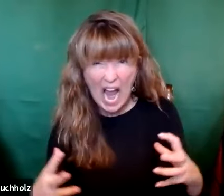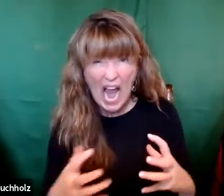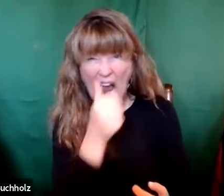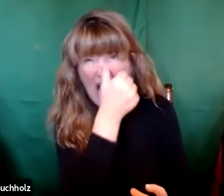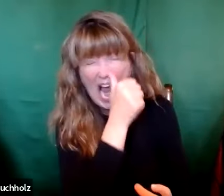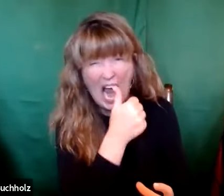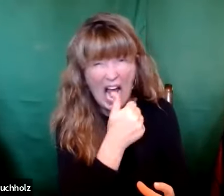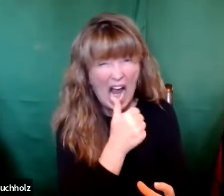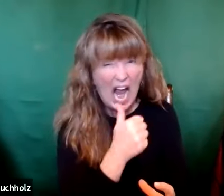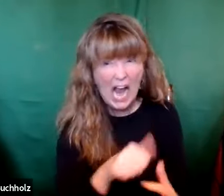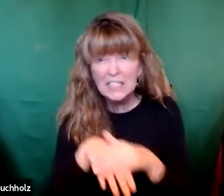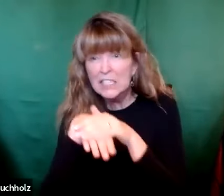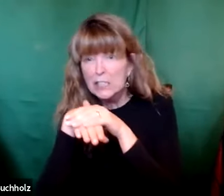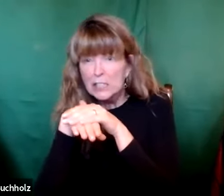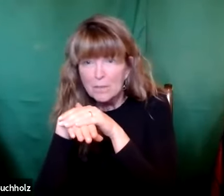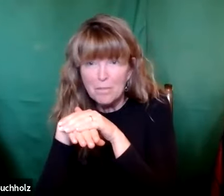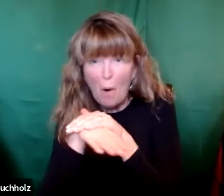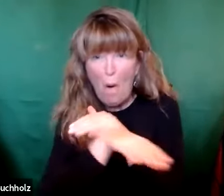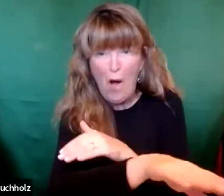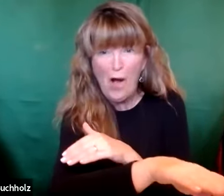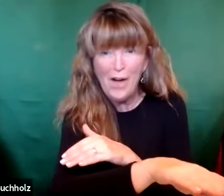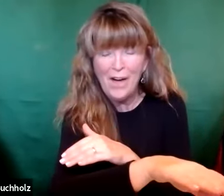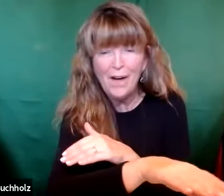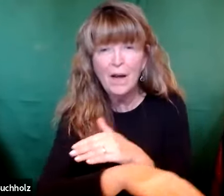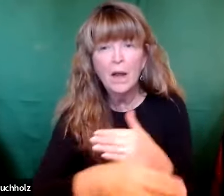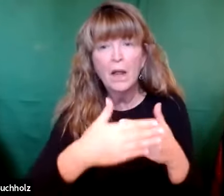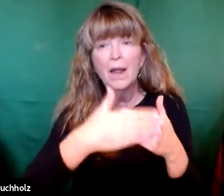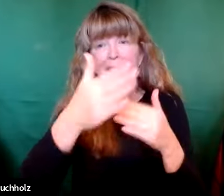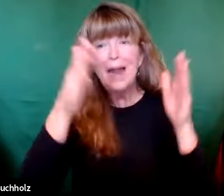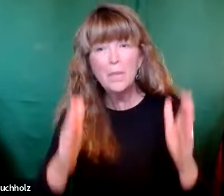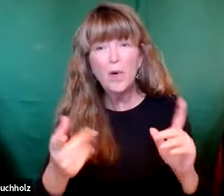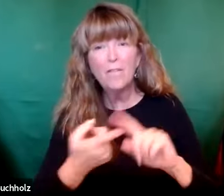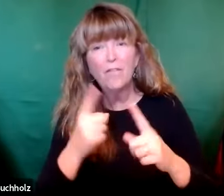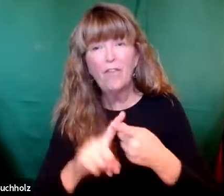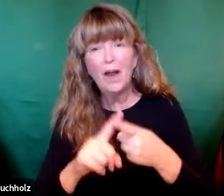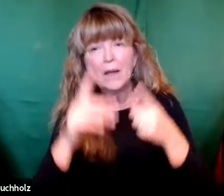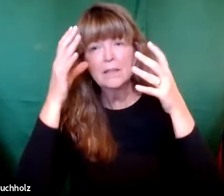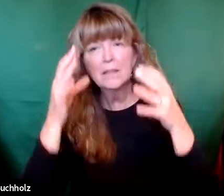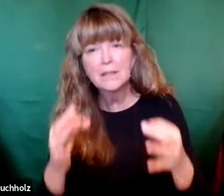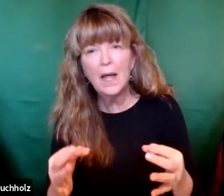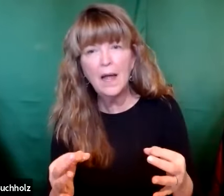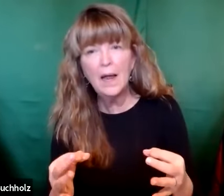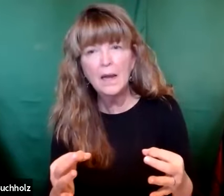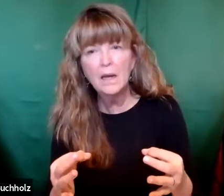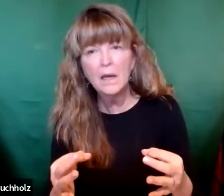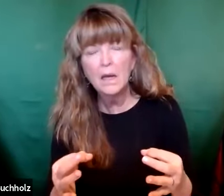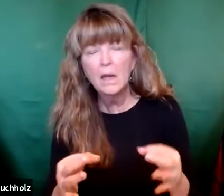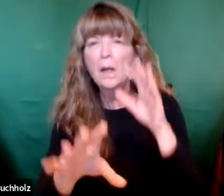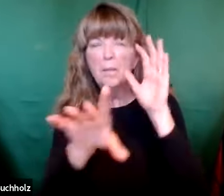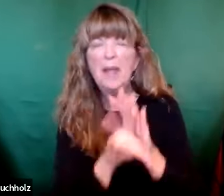hospital she didn't have an epidural or anything she had suffered through the whole birth process and her neighbors and